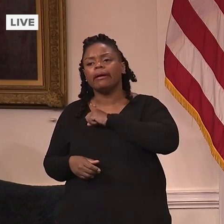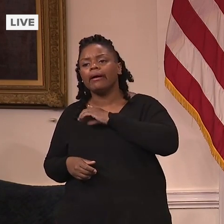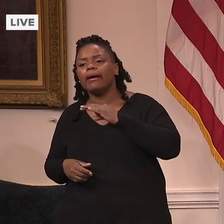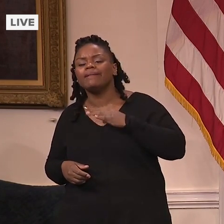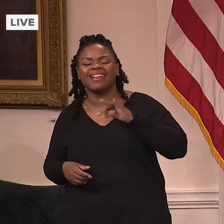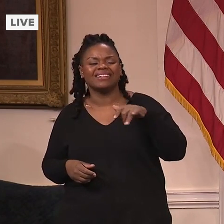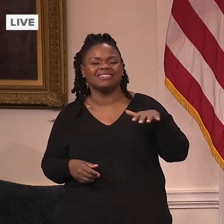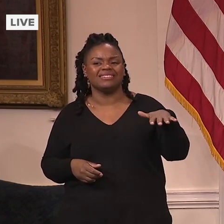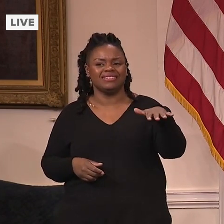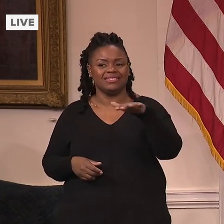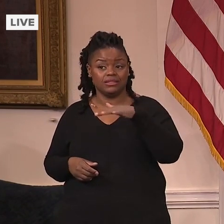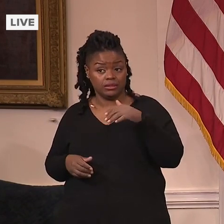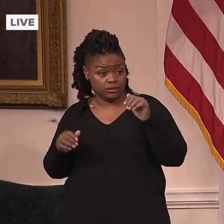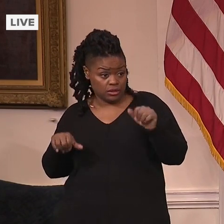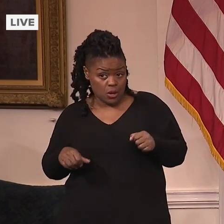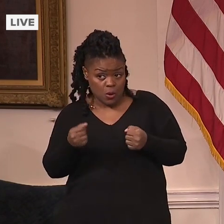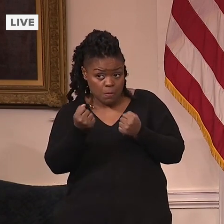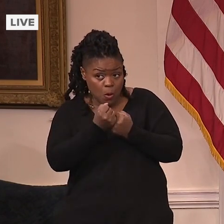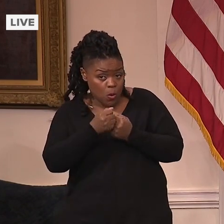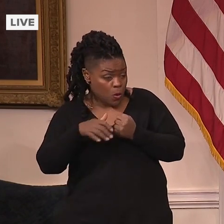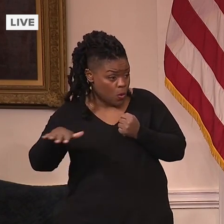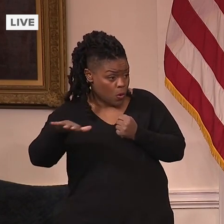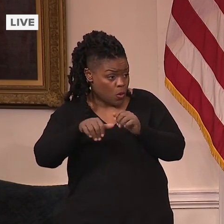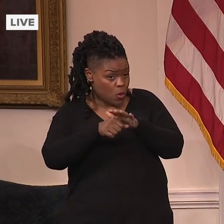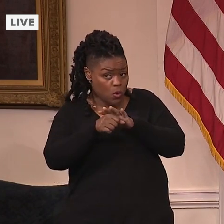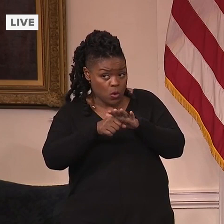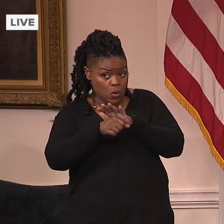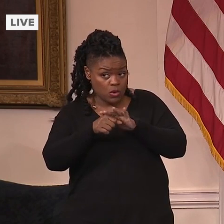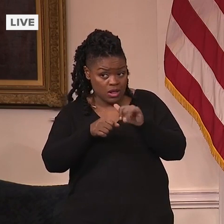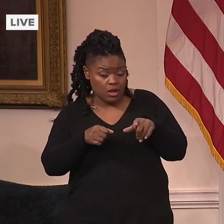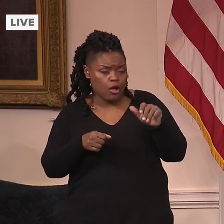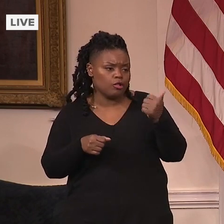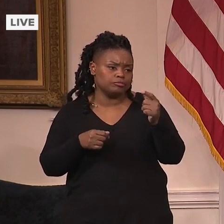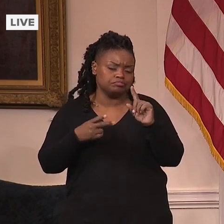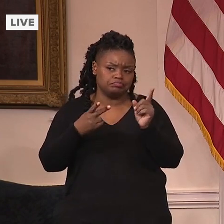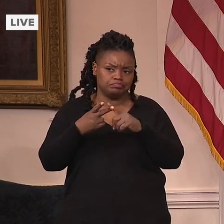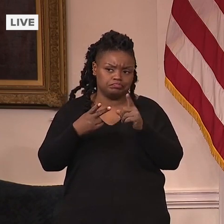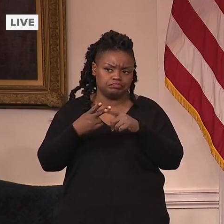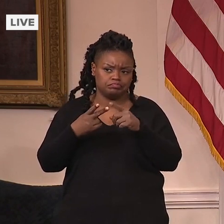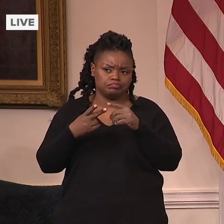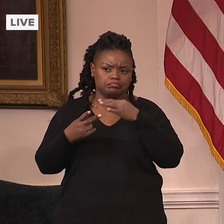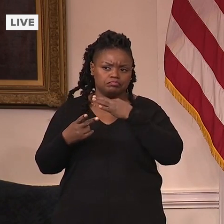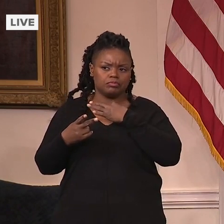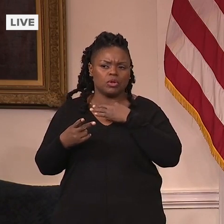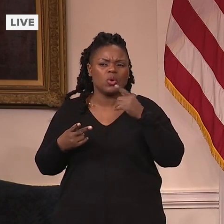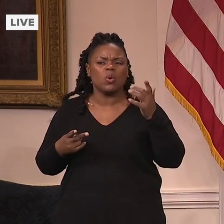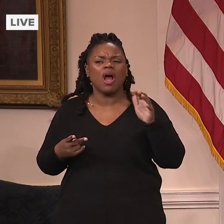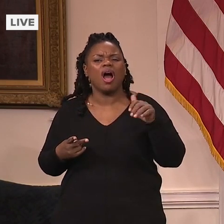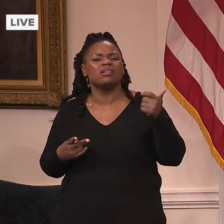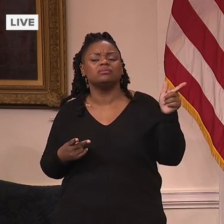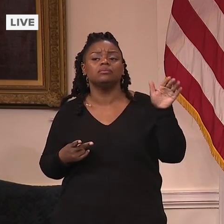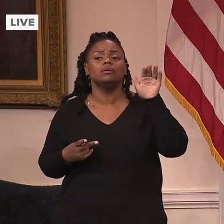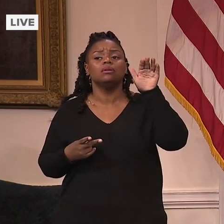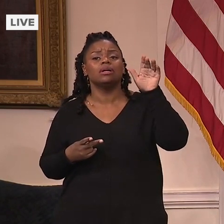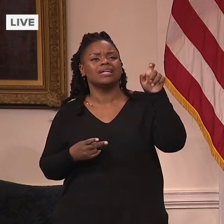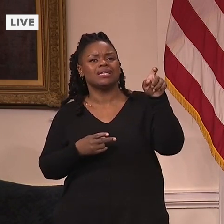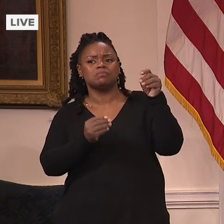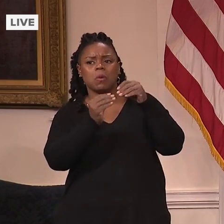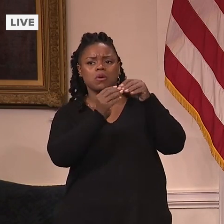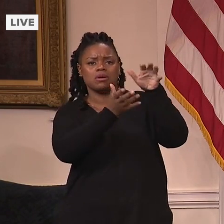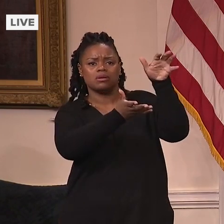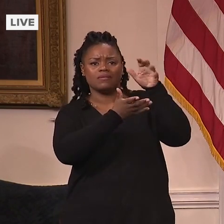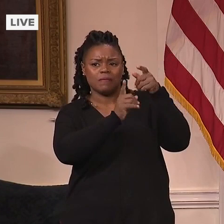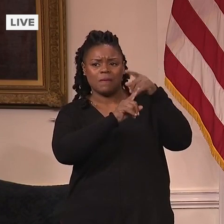federal government to do this? To do the what? To complete the semester. Well, I think we're going to